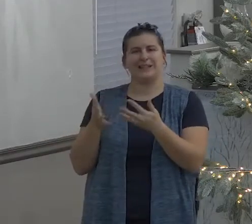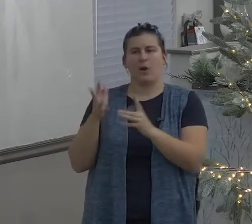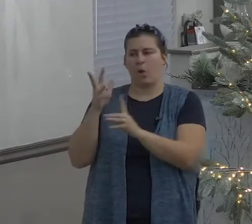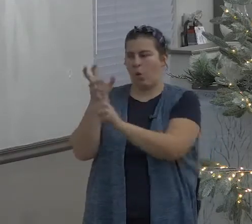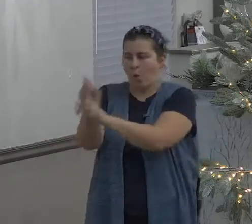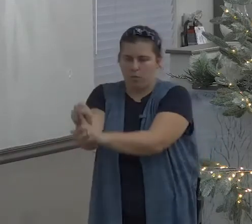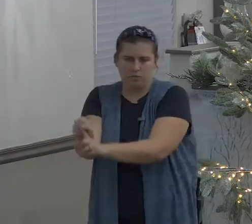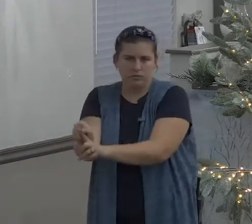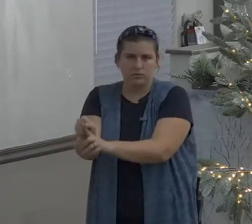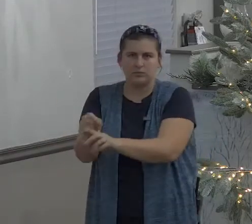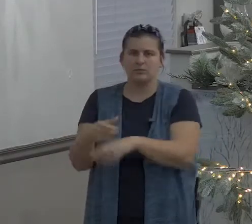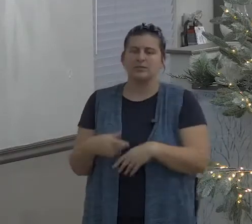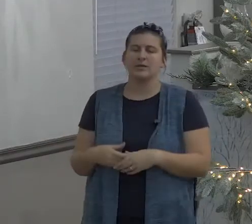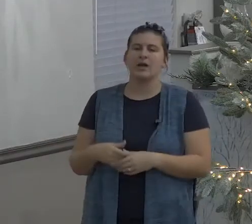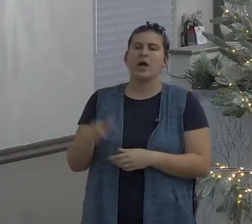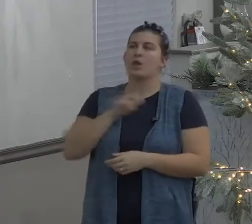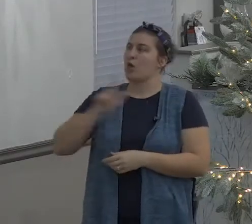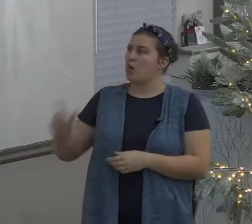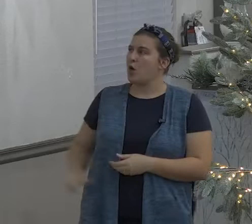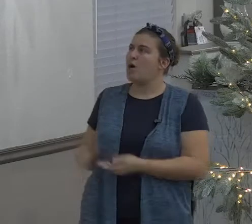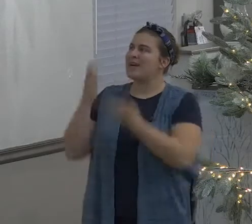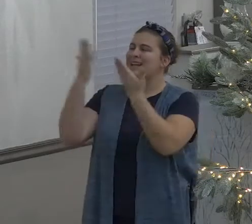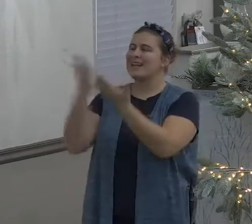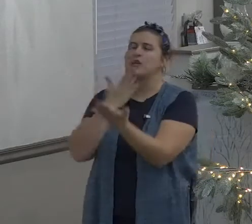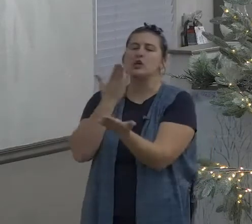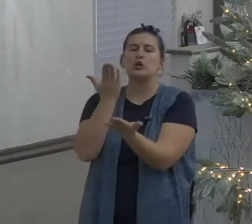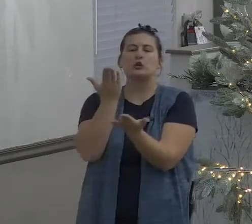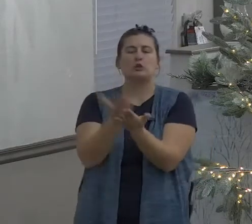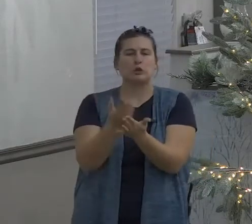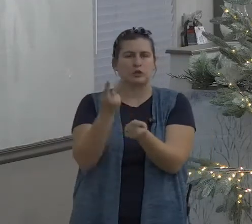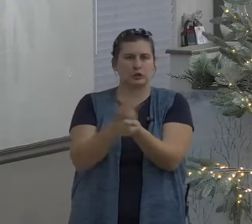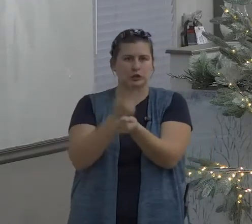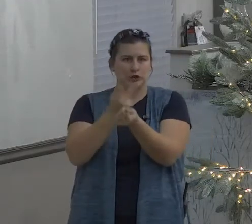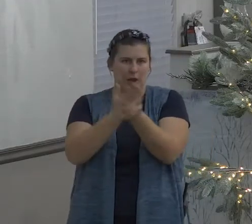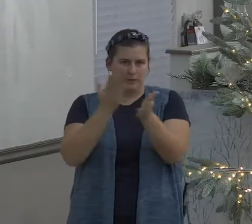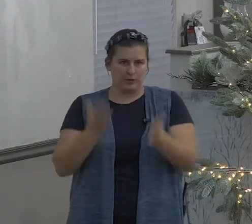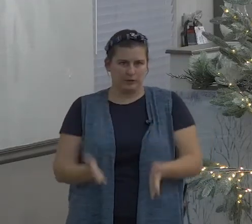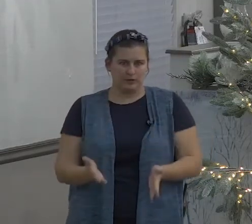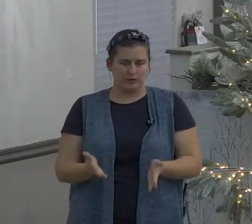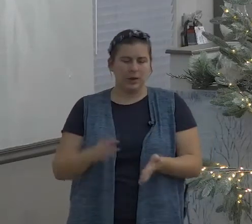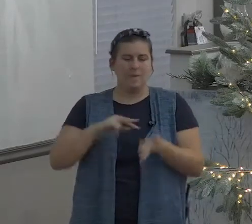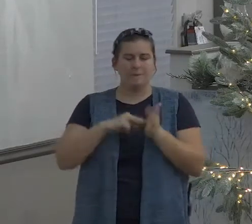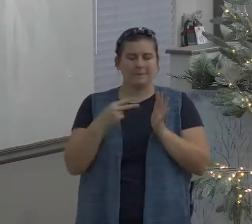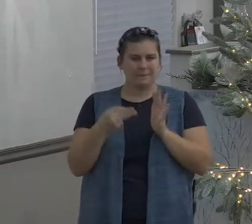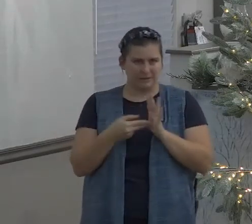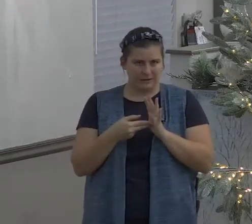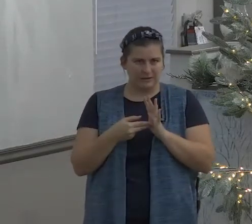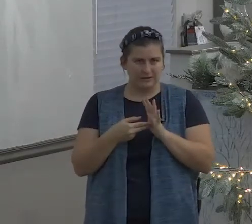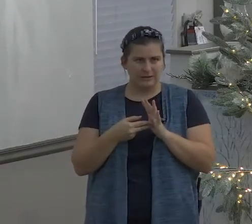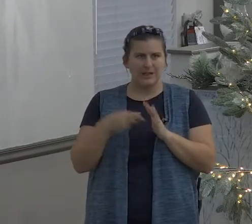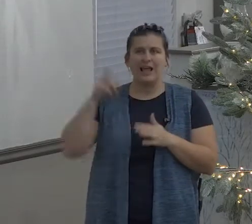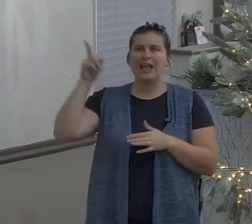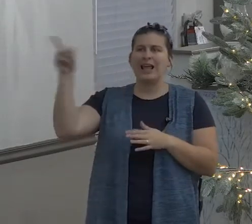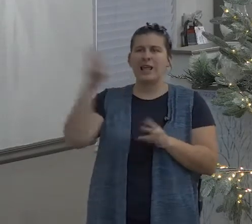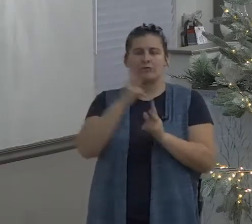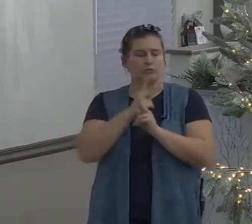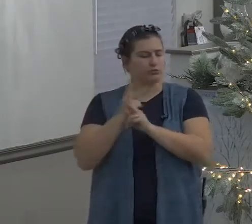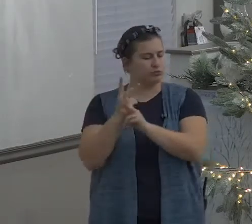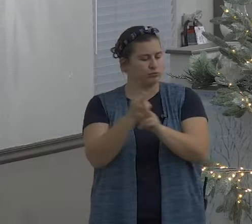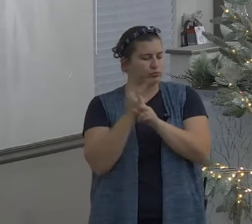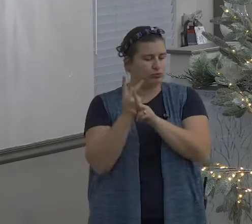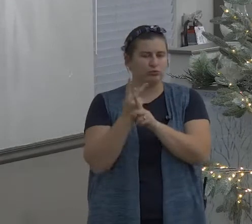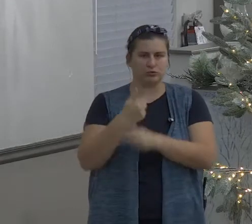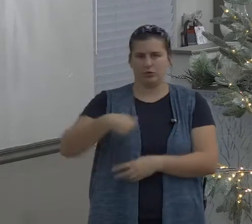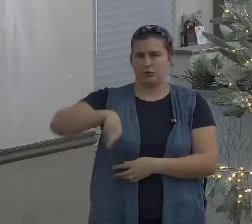and mechanism they have no ability to be able to defend themselves and so they are easy prey for